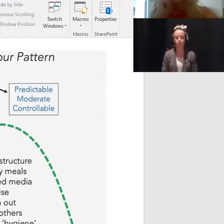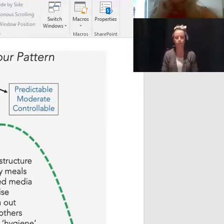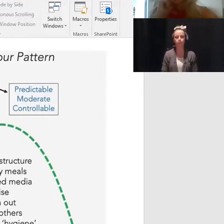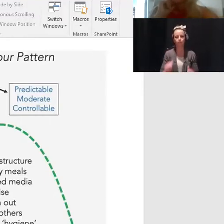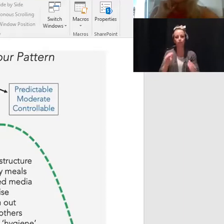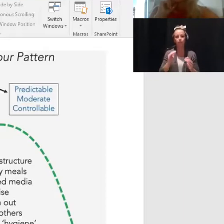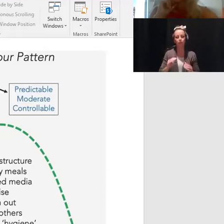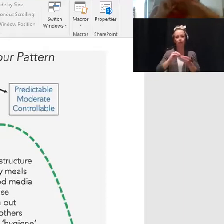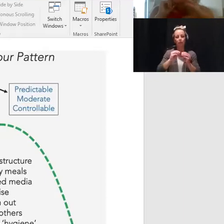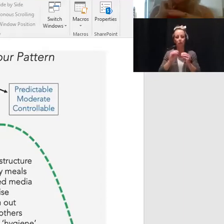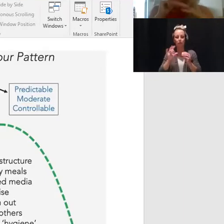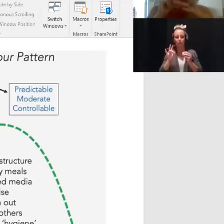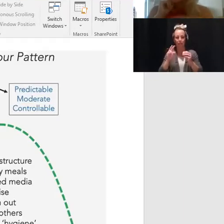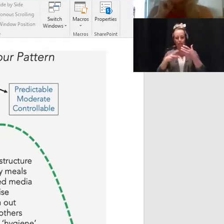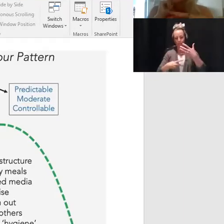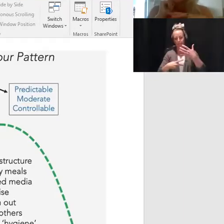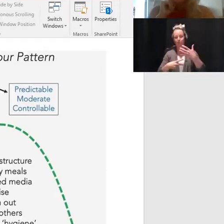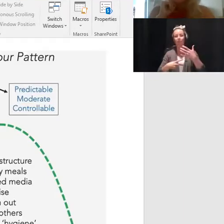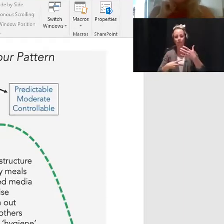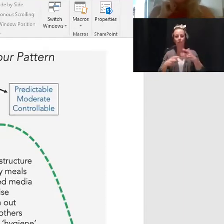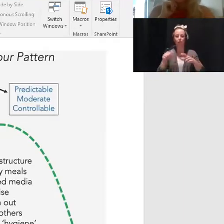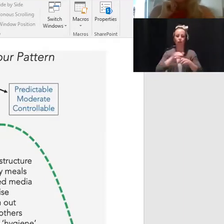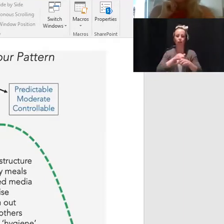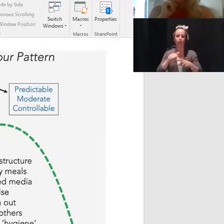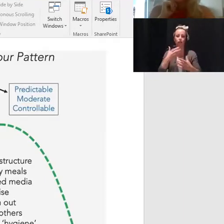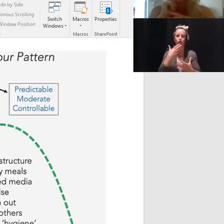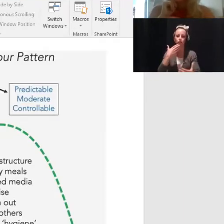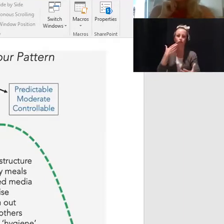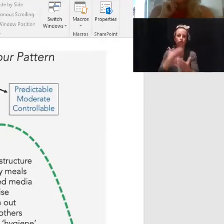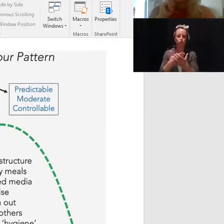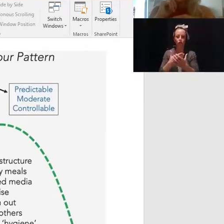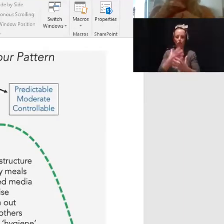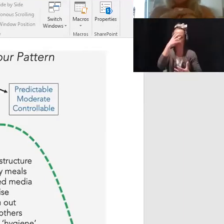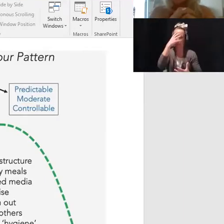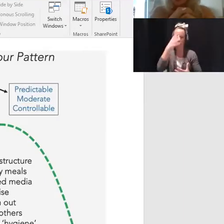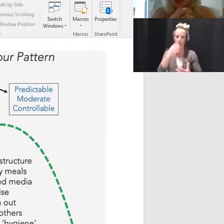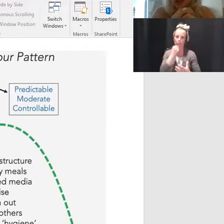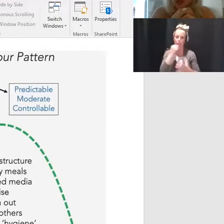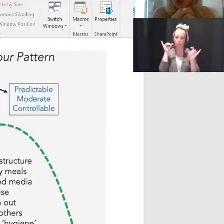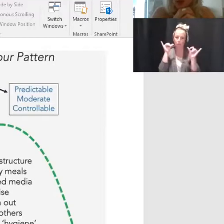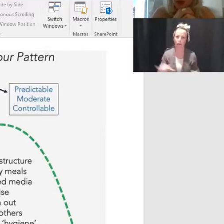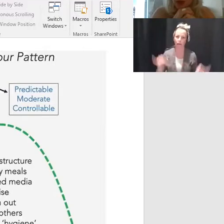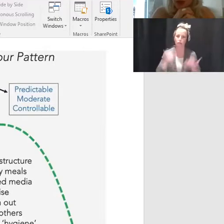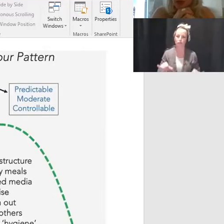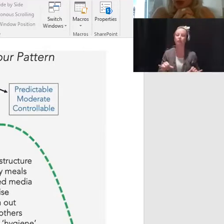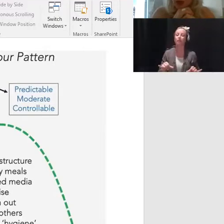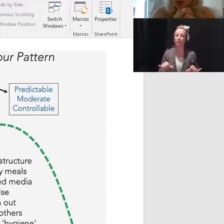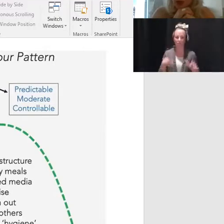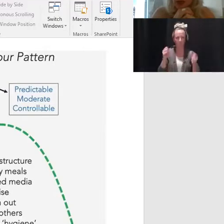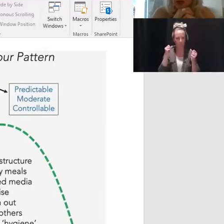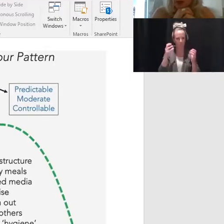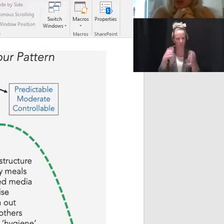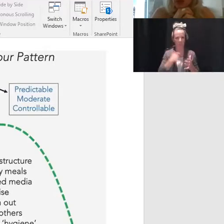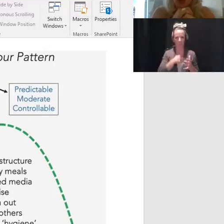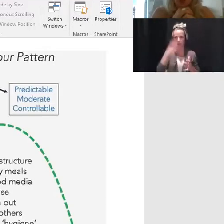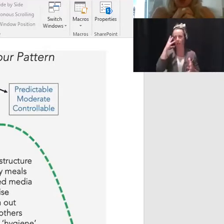really practice good sleep hygiene. Now, think many of us have had a lot of disrupted sleep during this